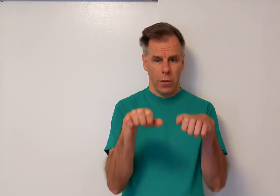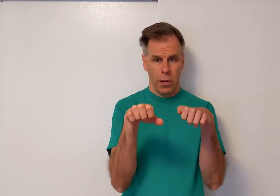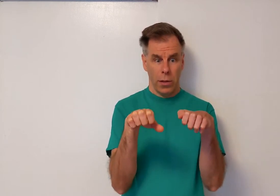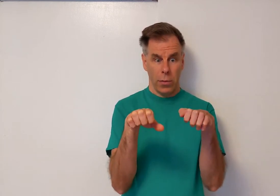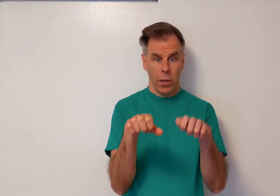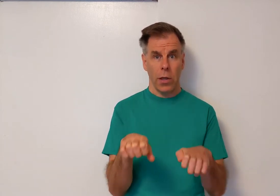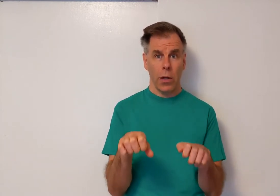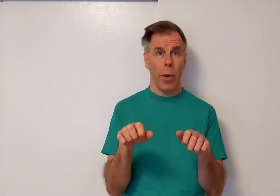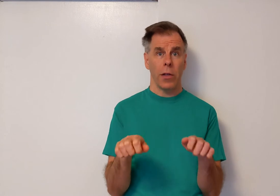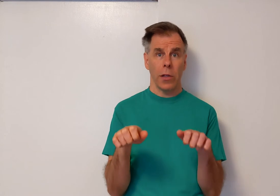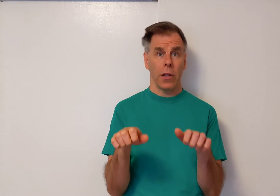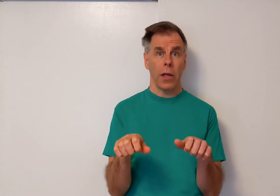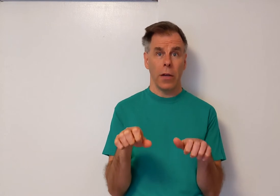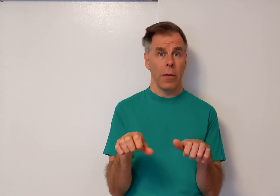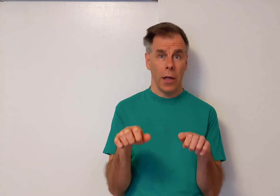This is what the dog paws look like. Ready?